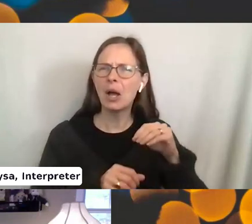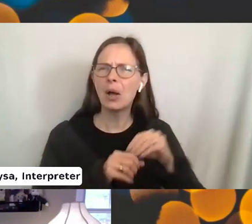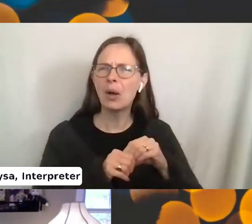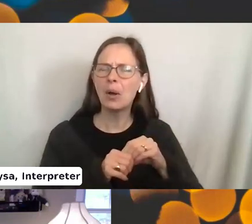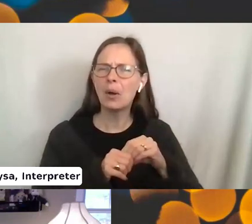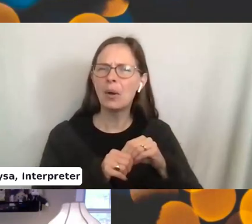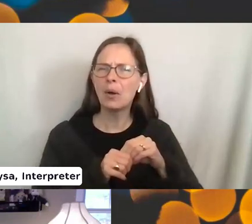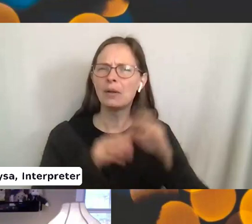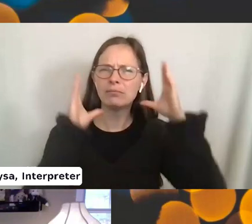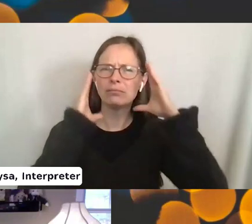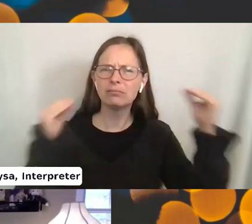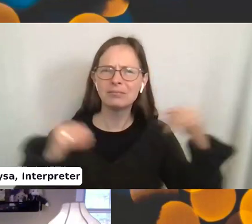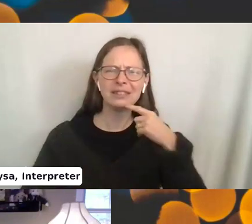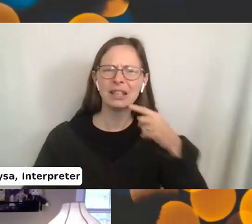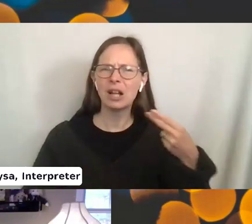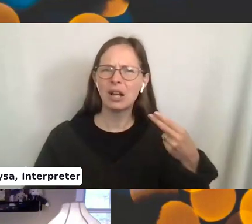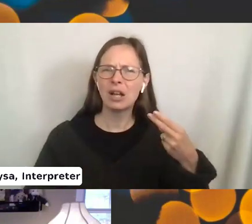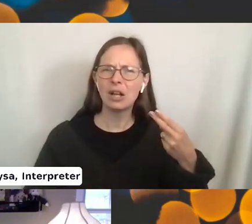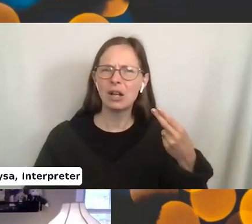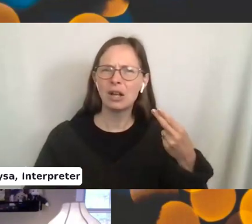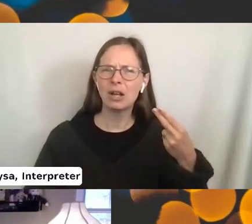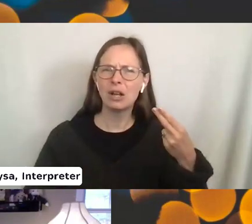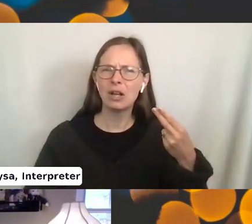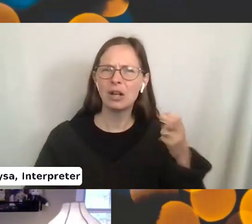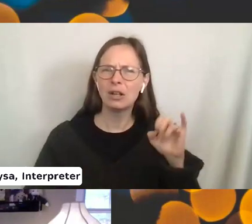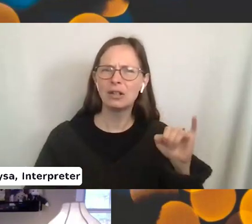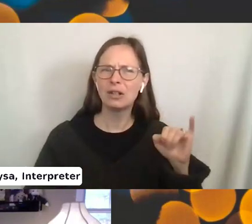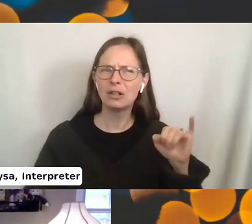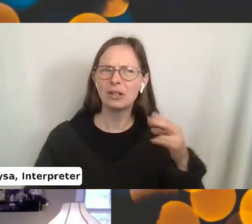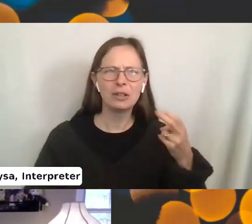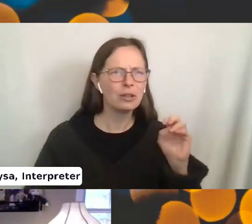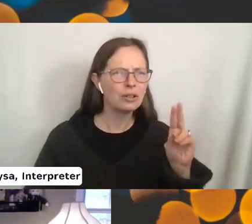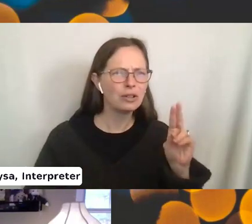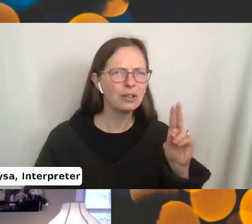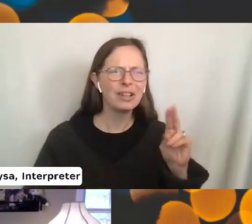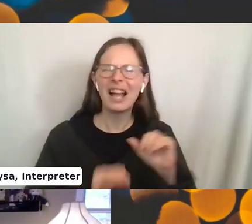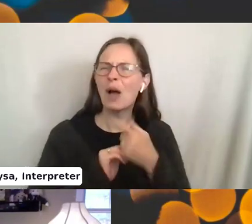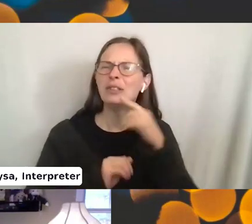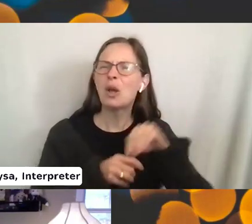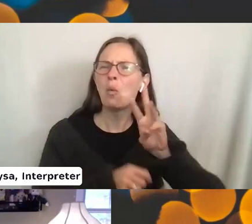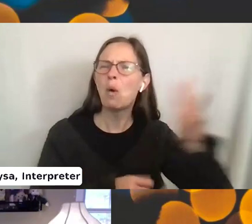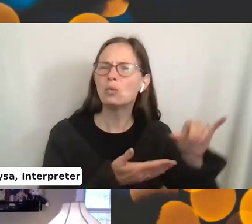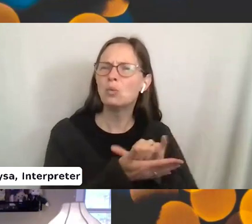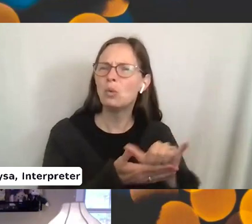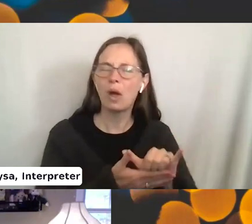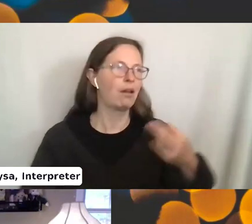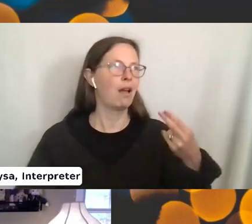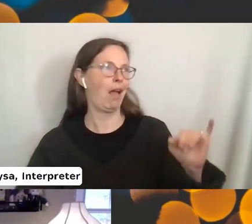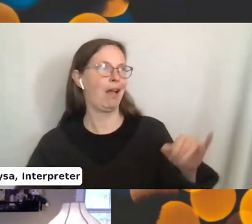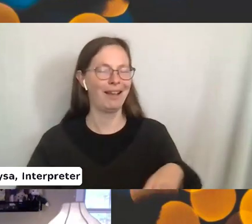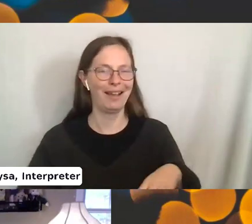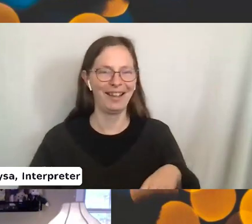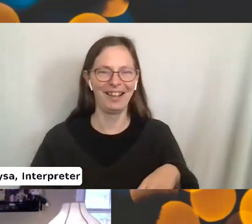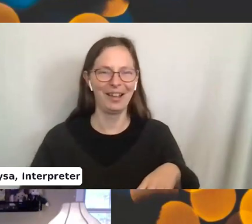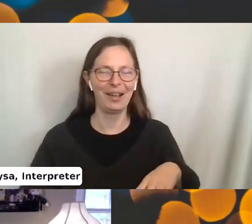Hoi. How do you say it? In Western New York? Hi. Yo. All right. I'm going to let you do your thing.